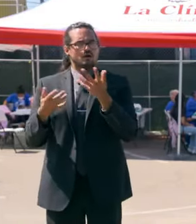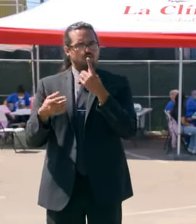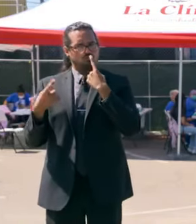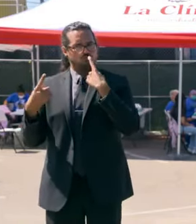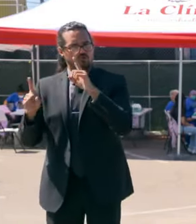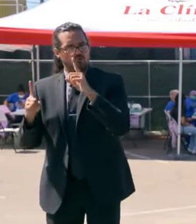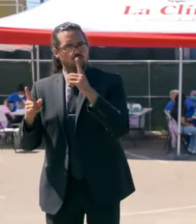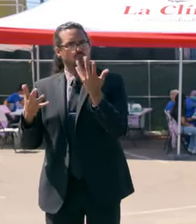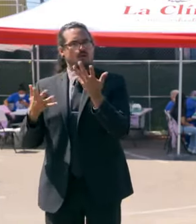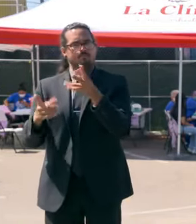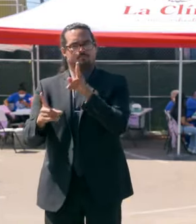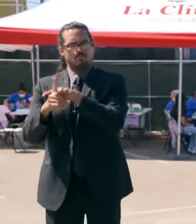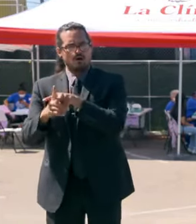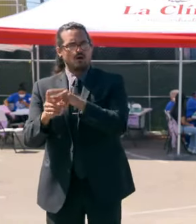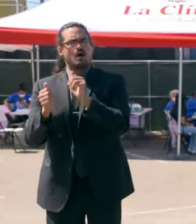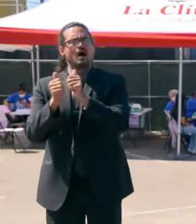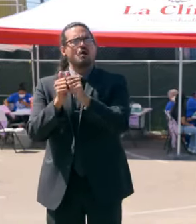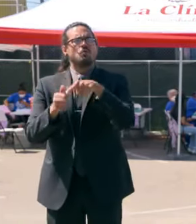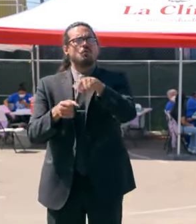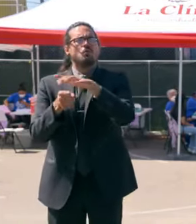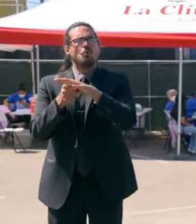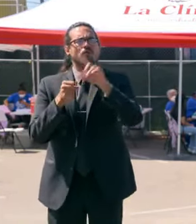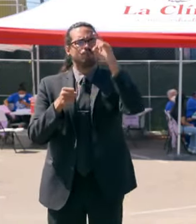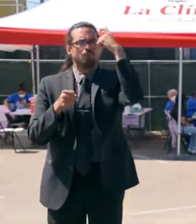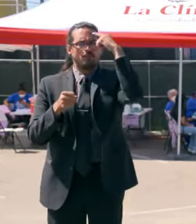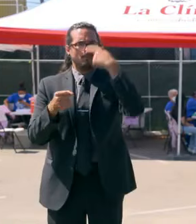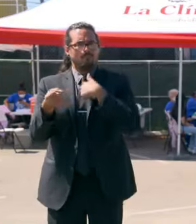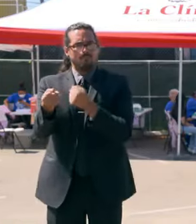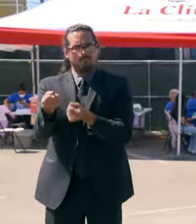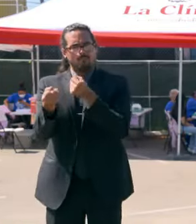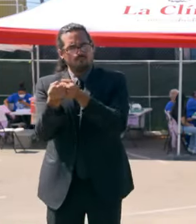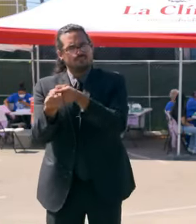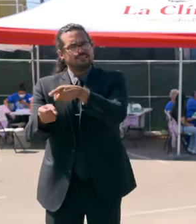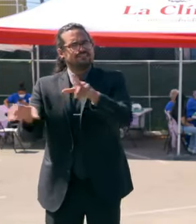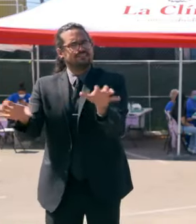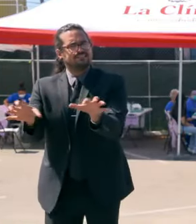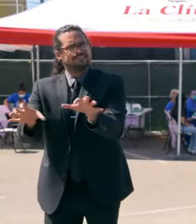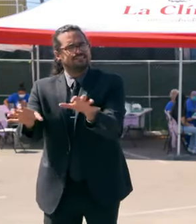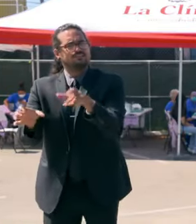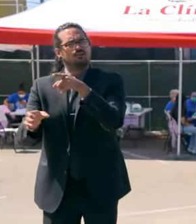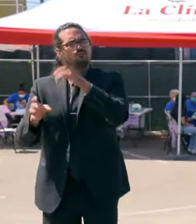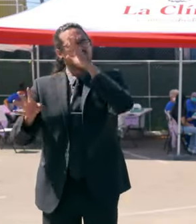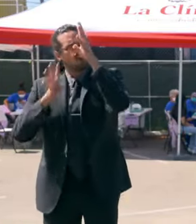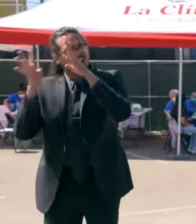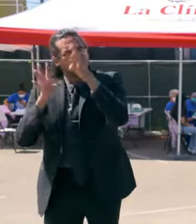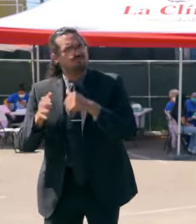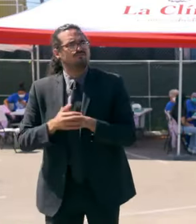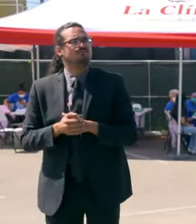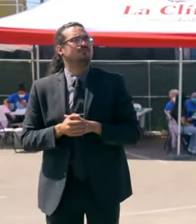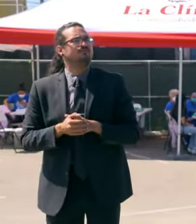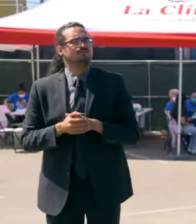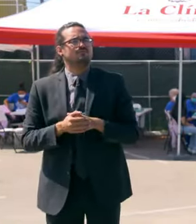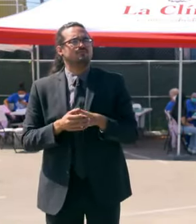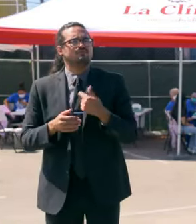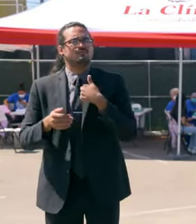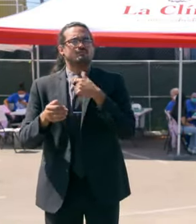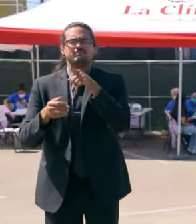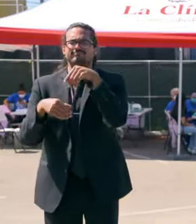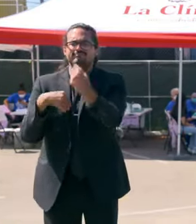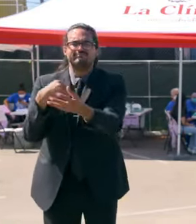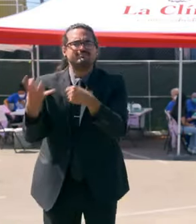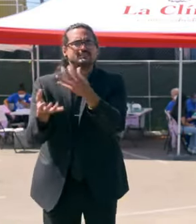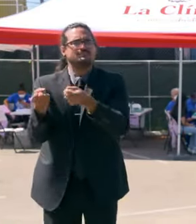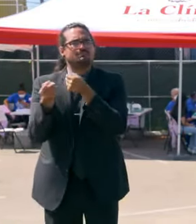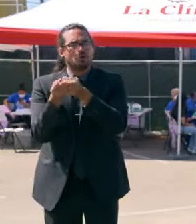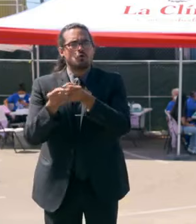government's efforts to go even further. We create a floor, and we continue through technical support to encourage local districts,